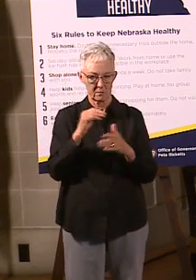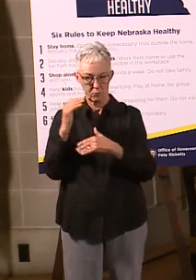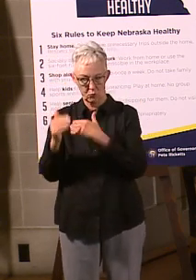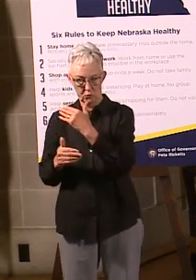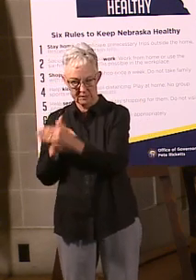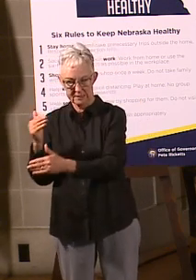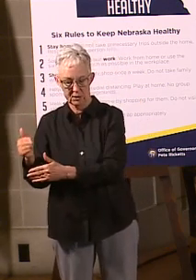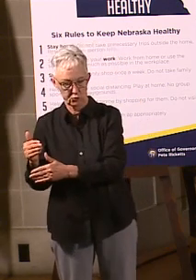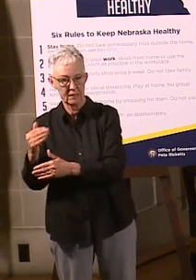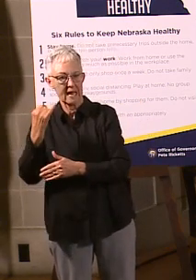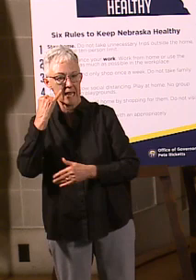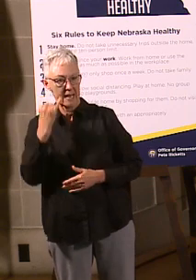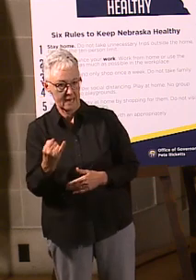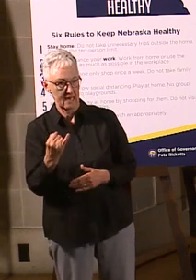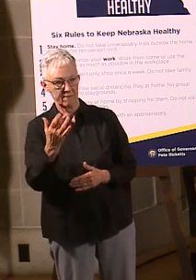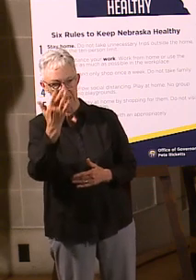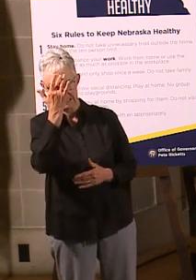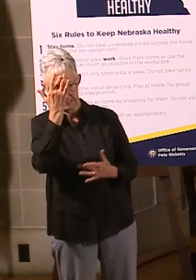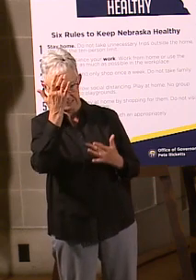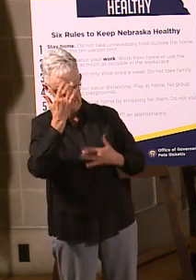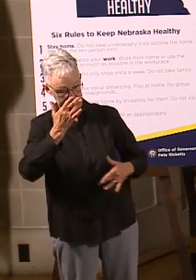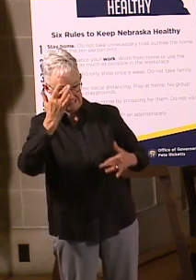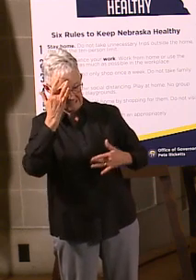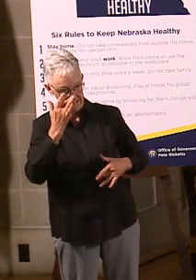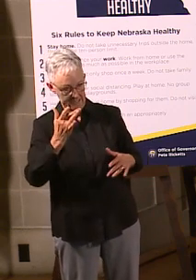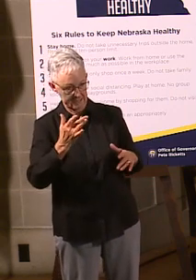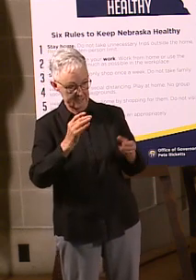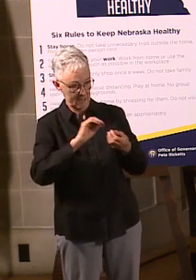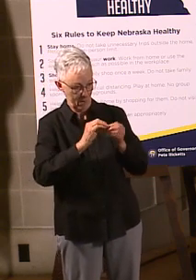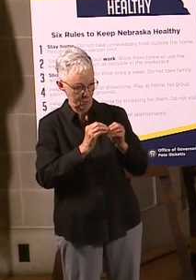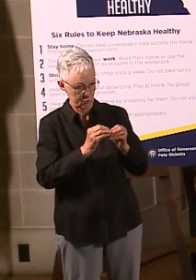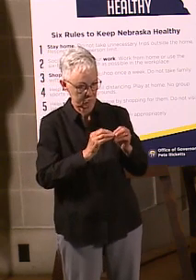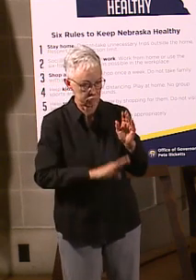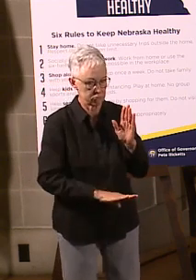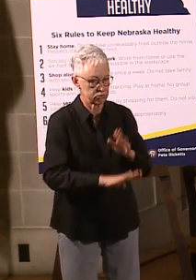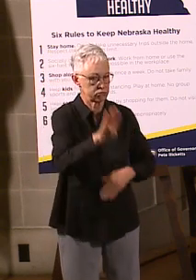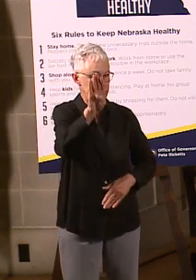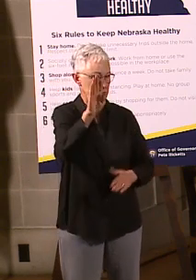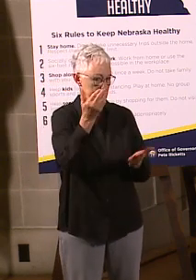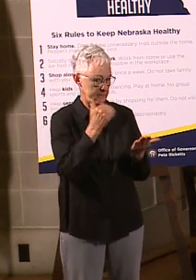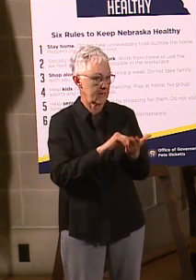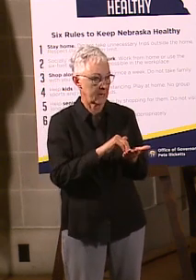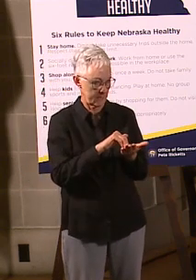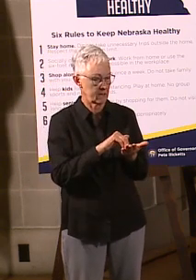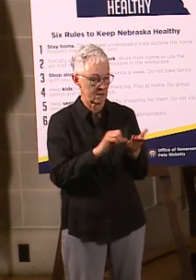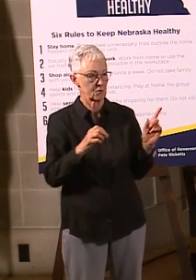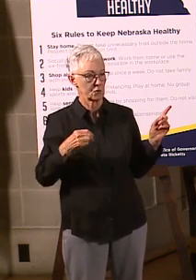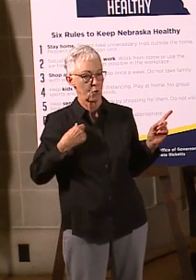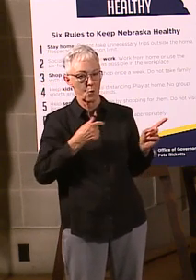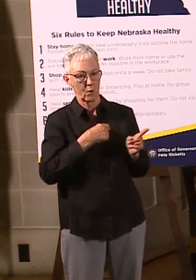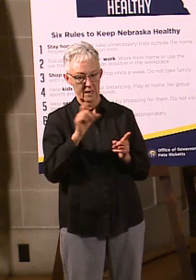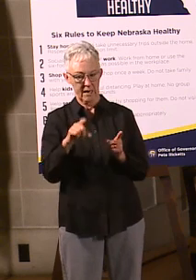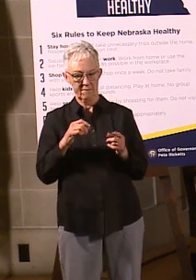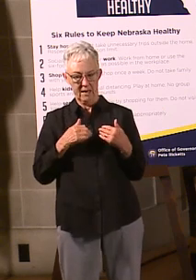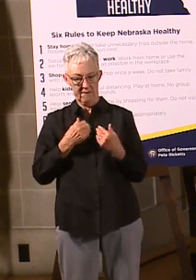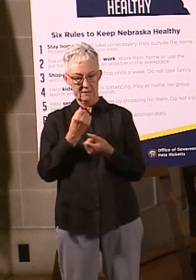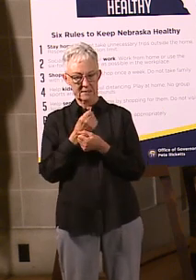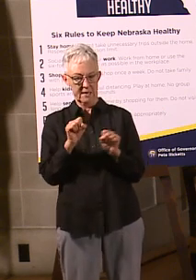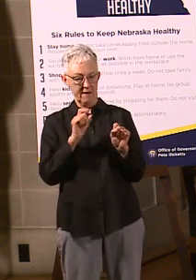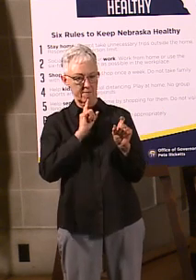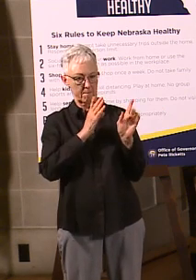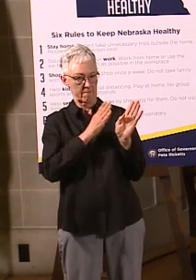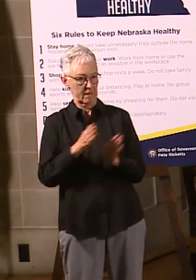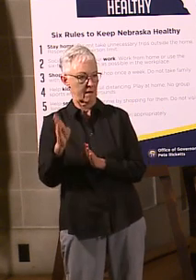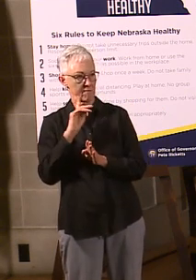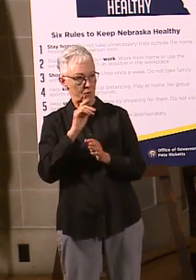that comes along. But we're really trying to make sure there's a bit of an education safety net in place relative to a school's ability to be flexible in that